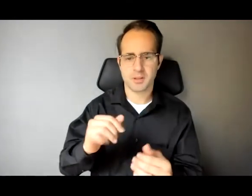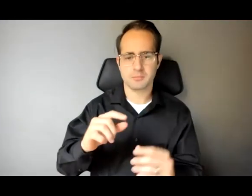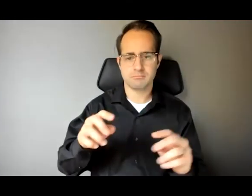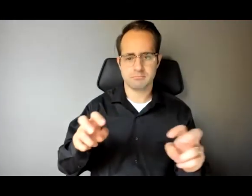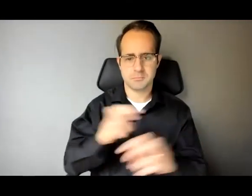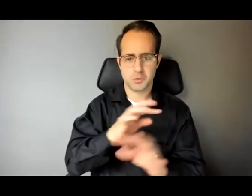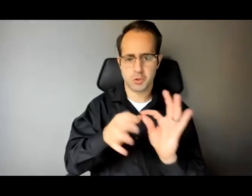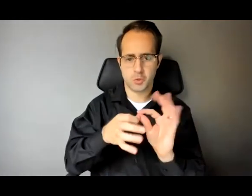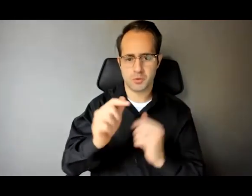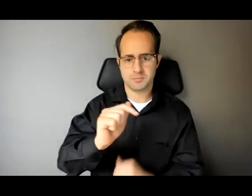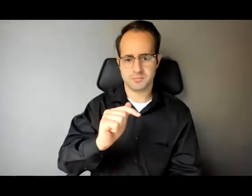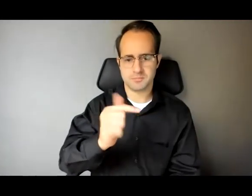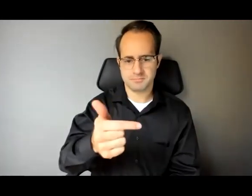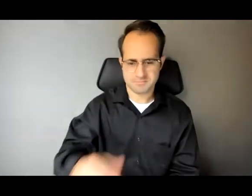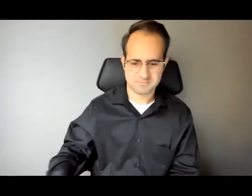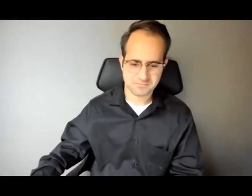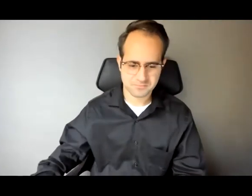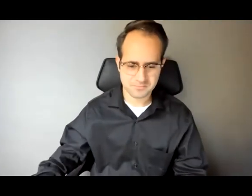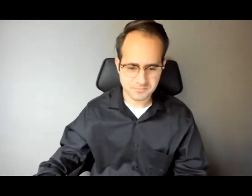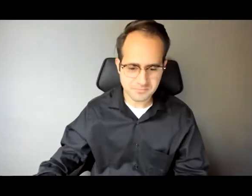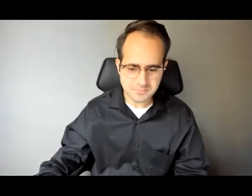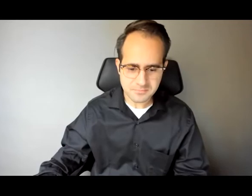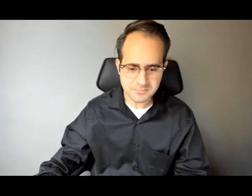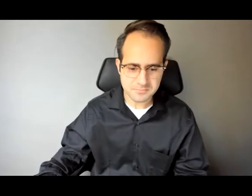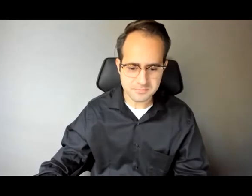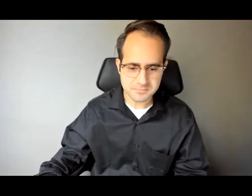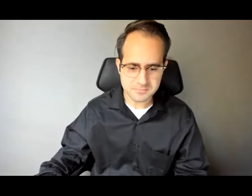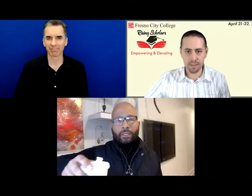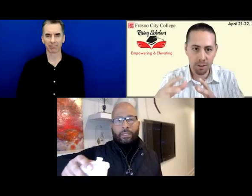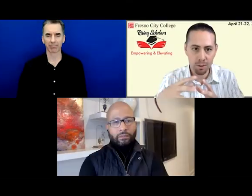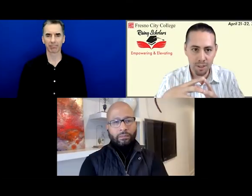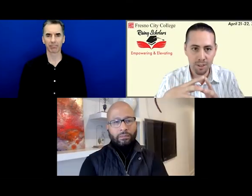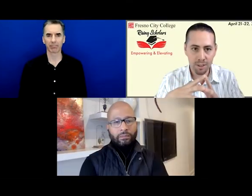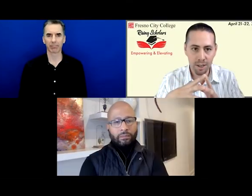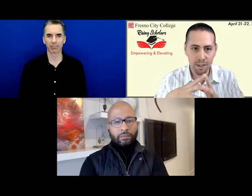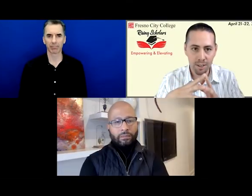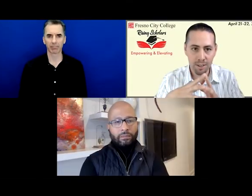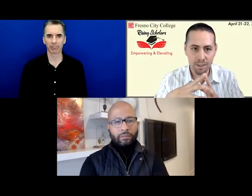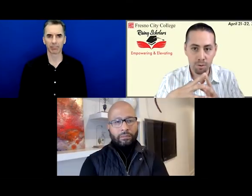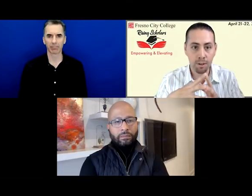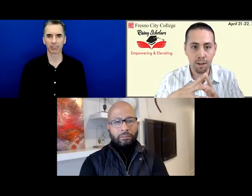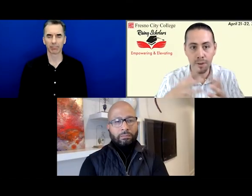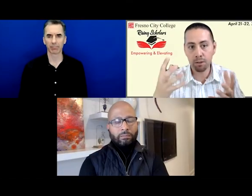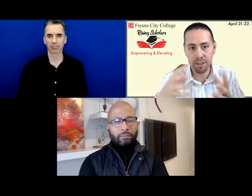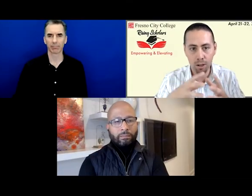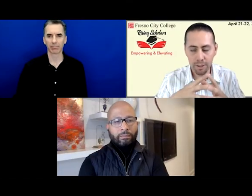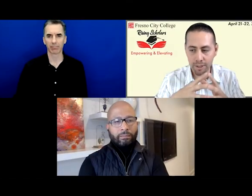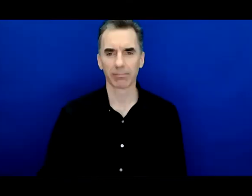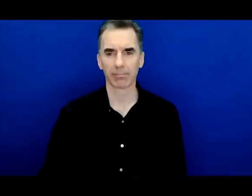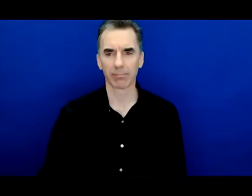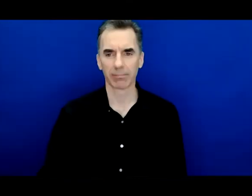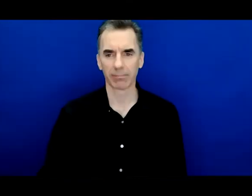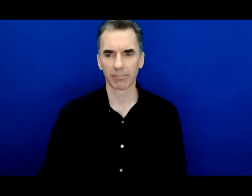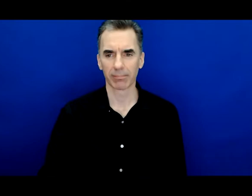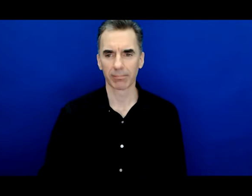a comment which is just perfect because this comment that I'll share after you respond to this question it's from a faculty colleague